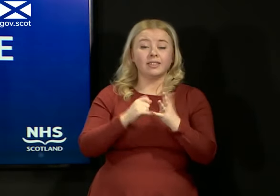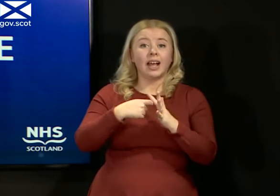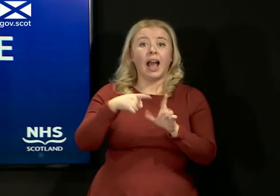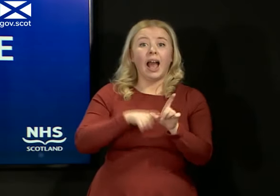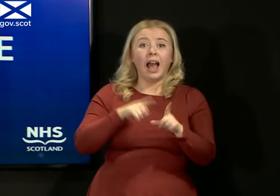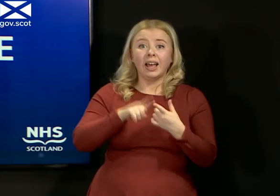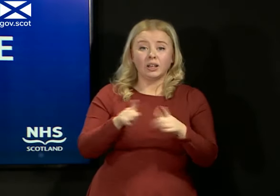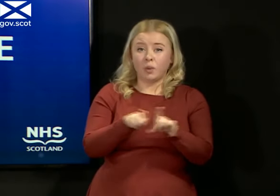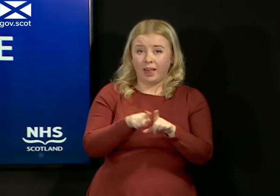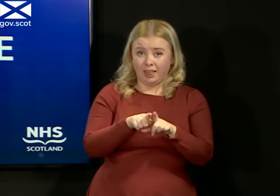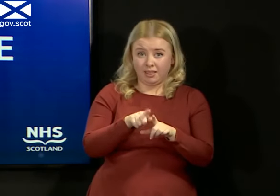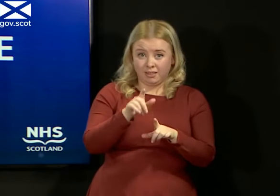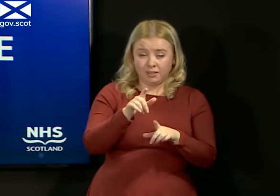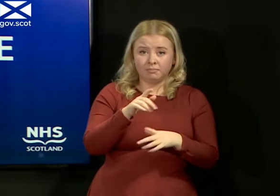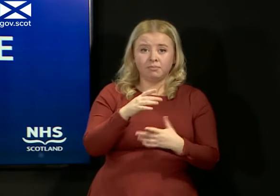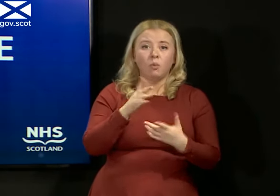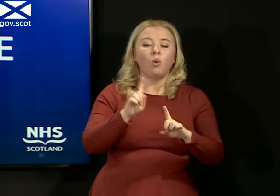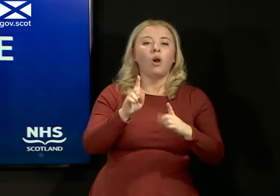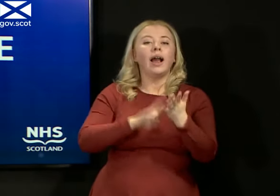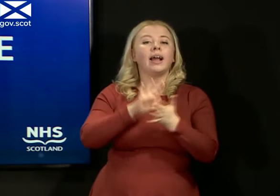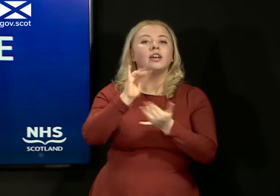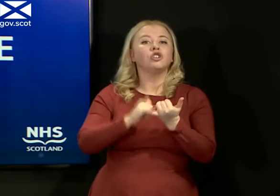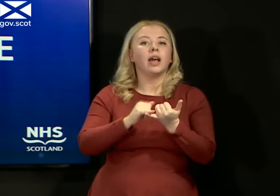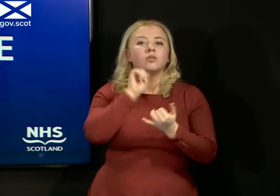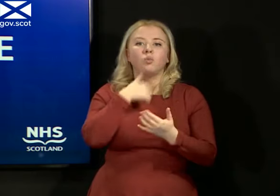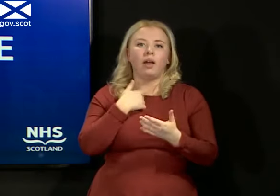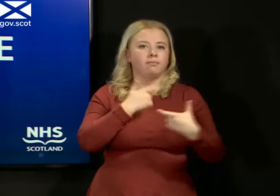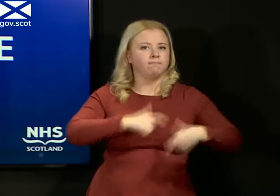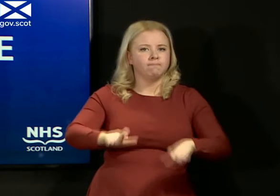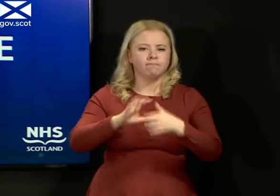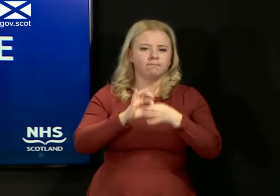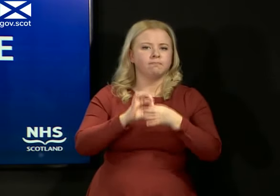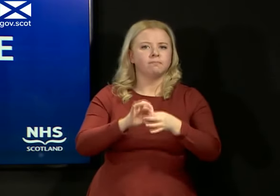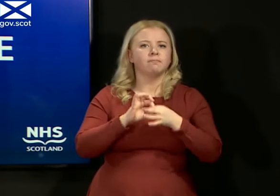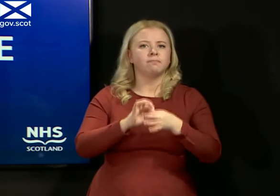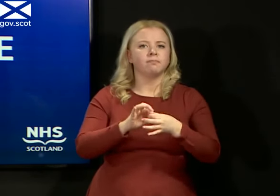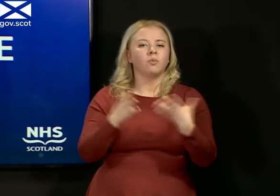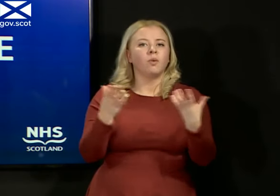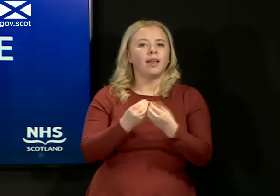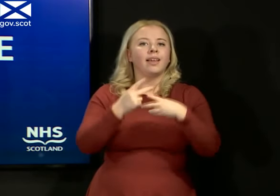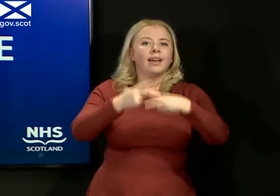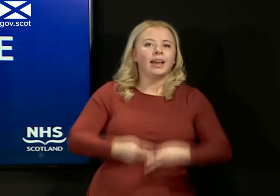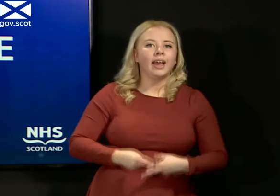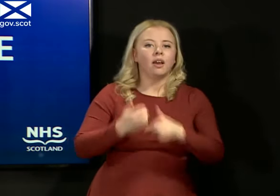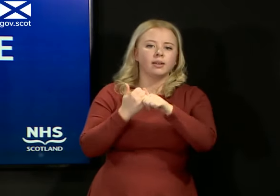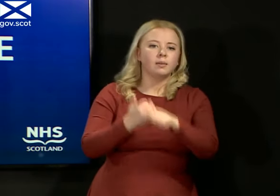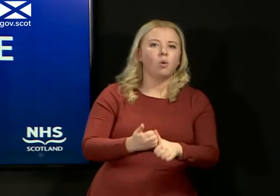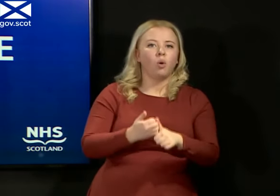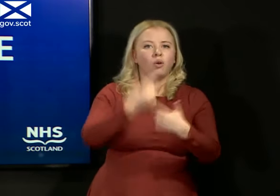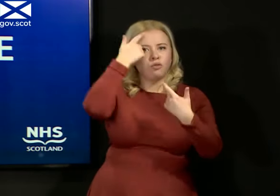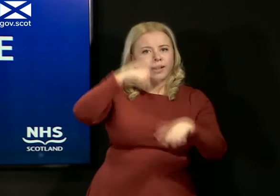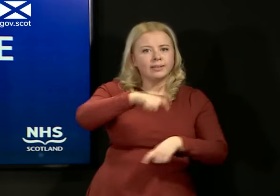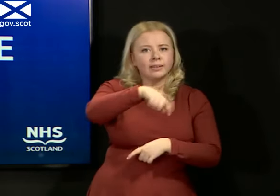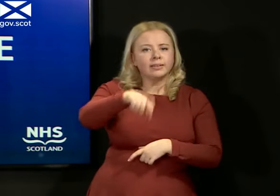is that the National Health Service will remain actively engaged in the care and support of residents in that